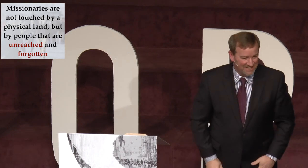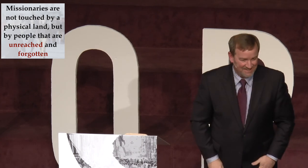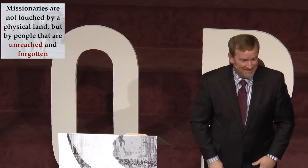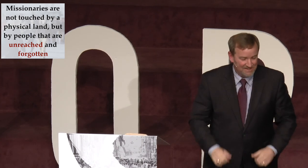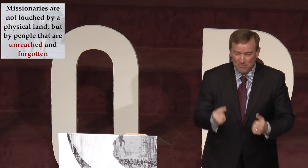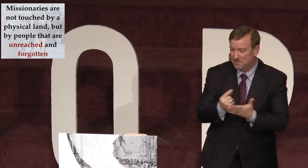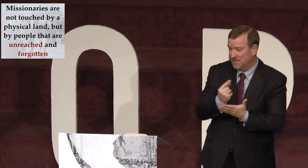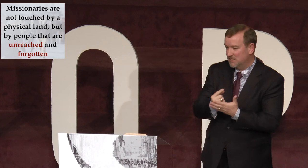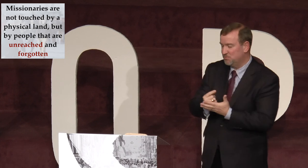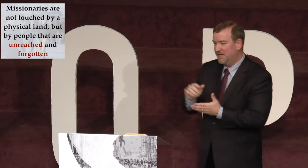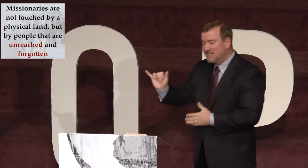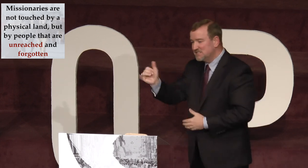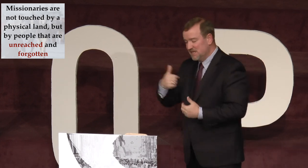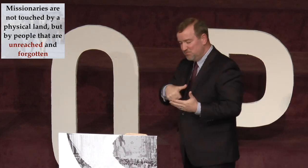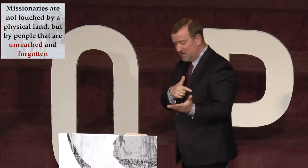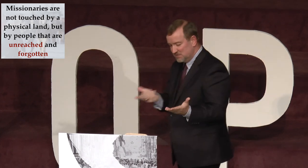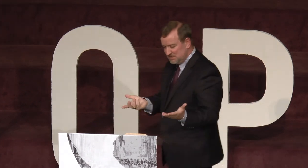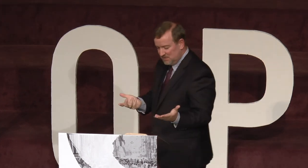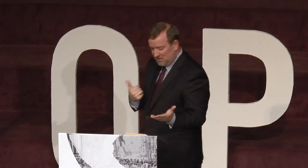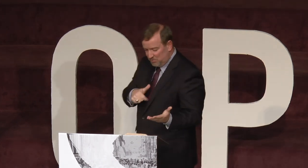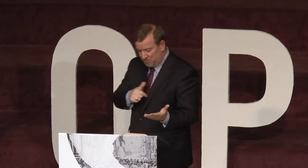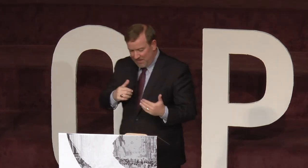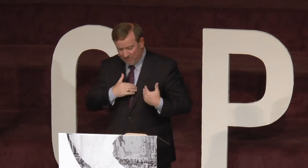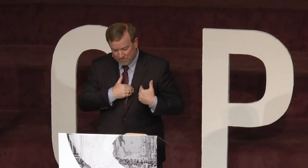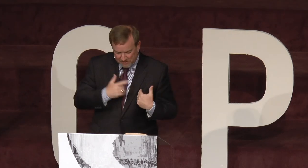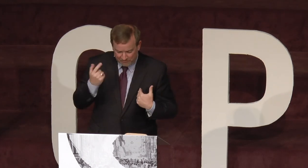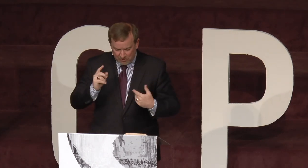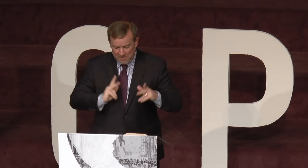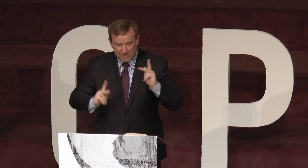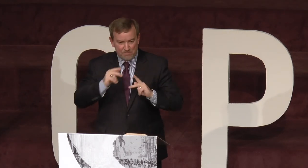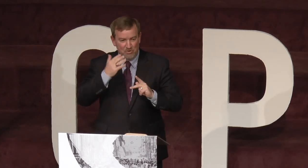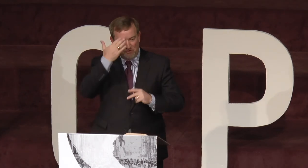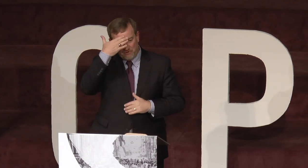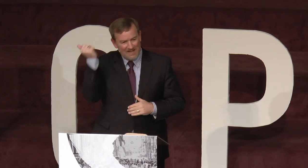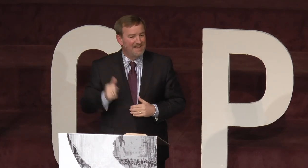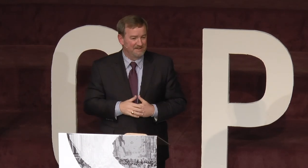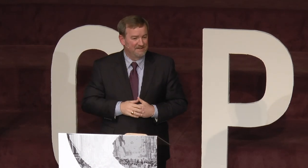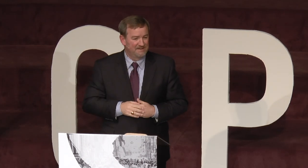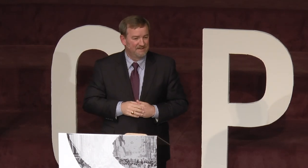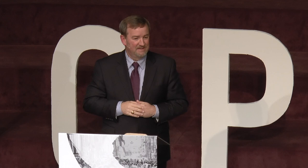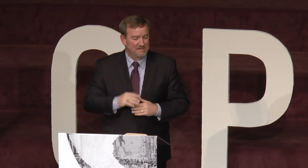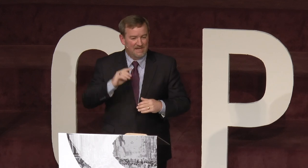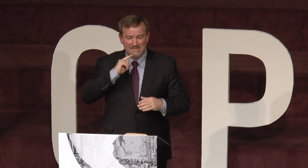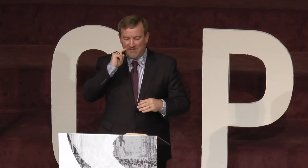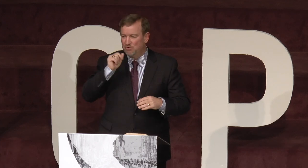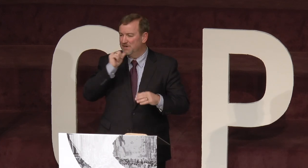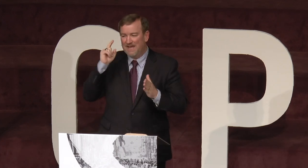yet with the gospel. And that's the same with us. We have a burden for people who are forgotten, deaf who are not